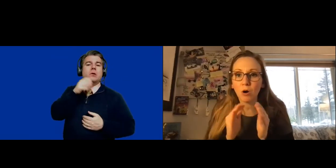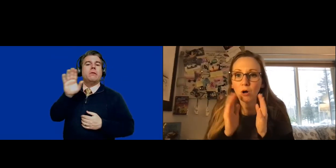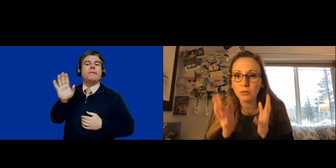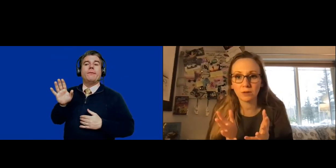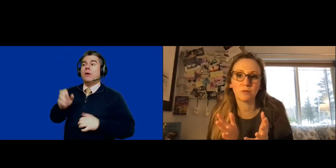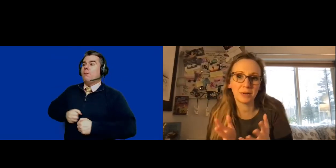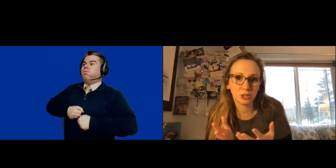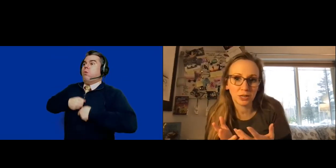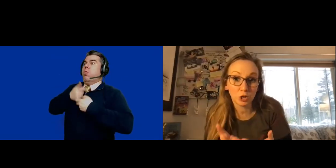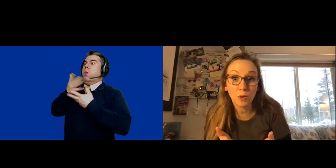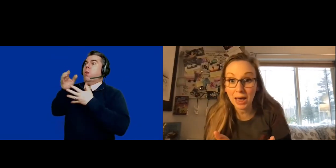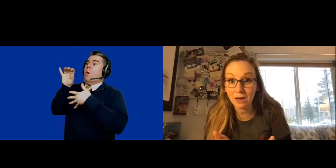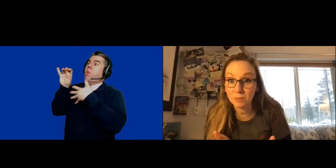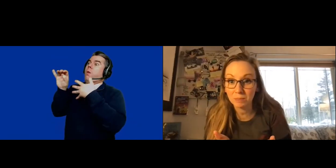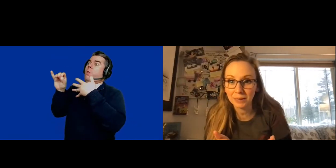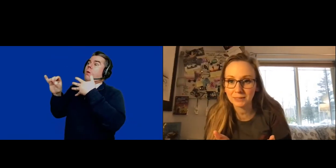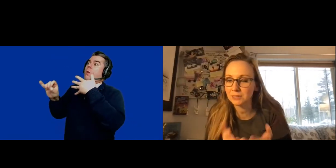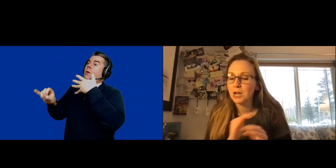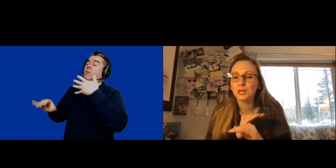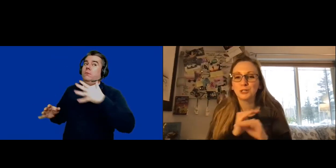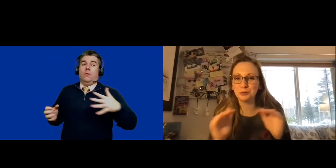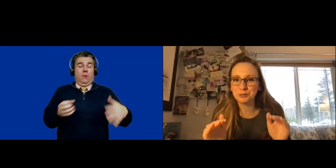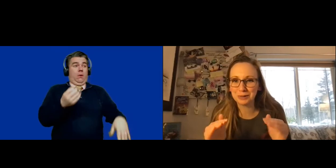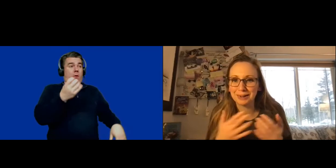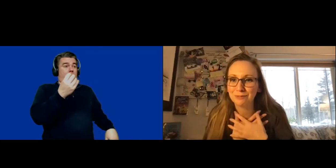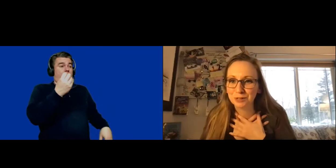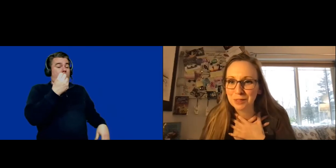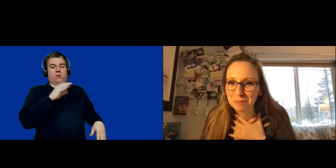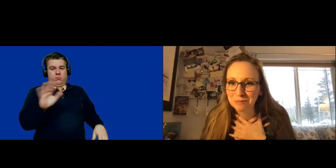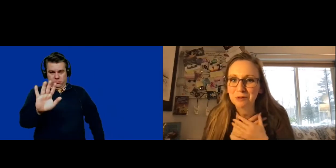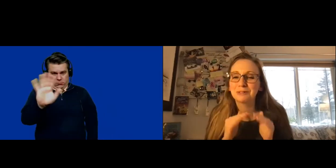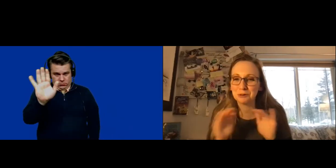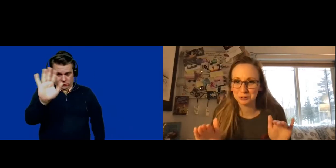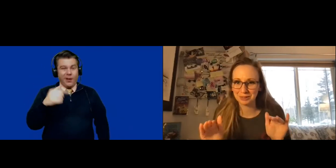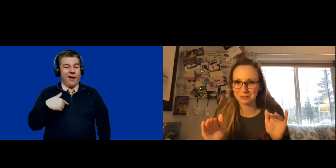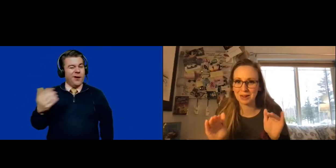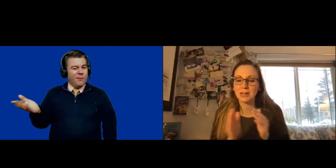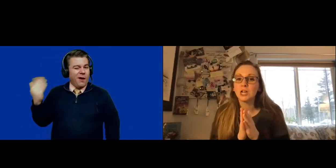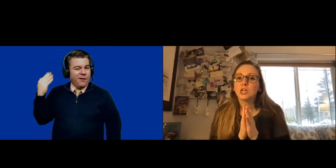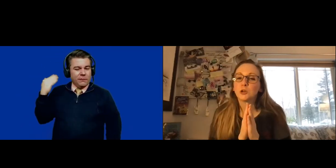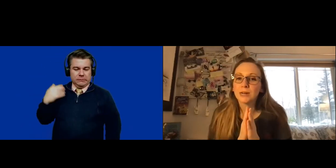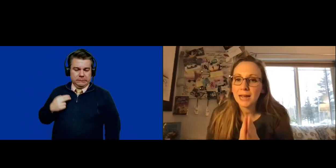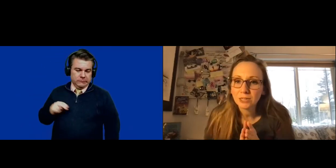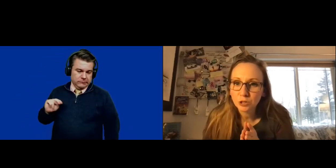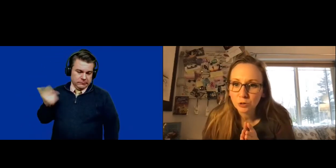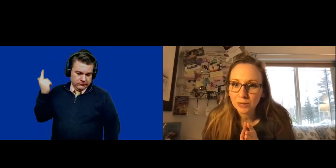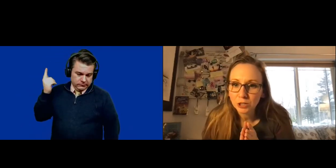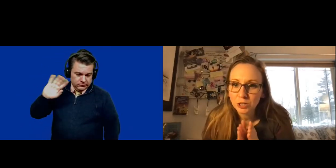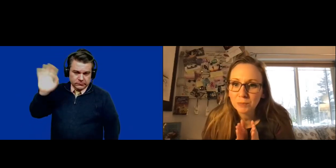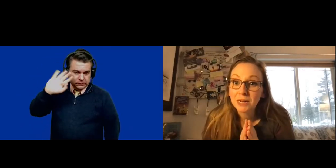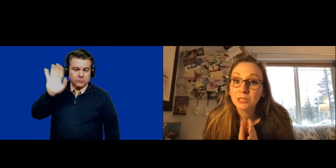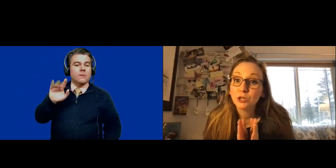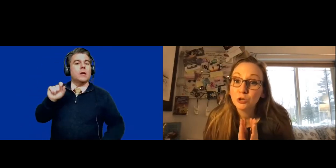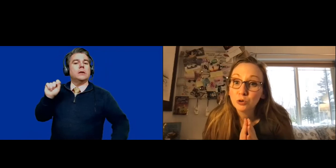up all the information that you have about plexus. Don't do that. I've done that before. Don't do that, okay? You're going to ask good